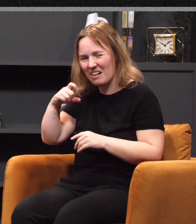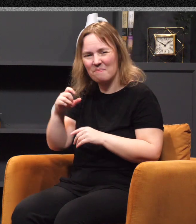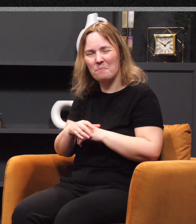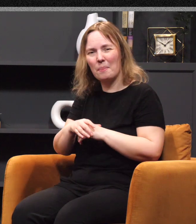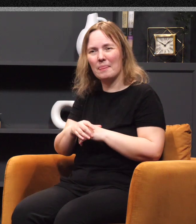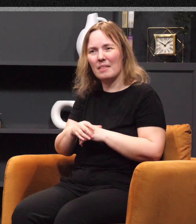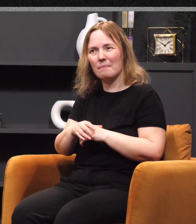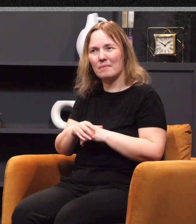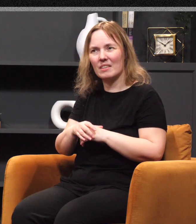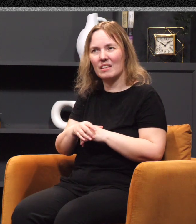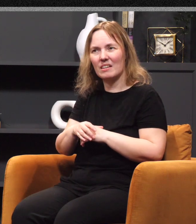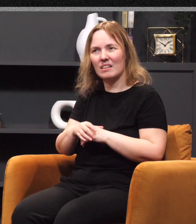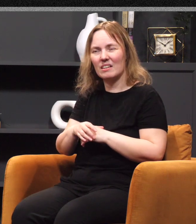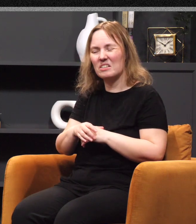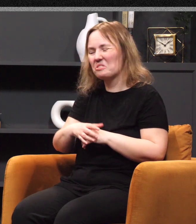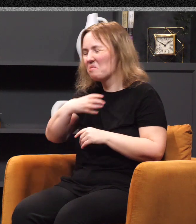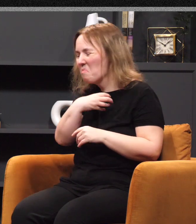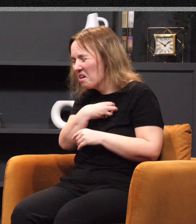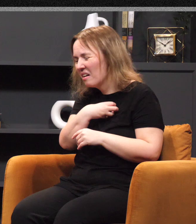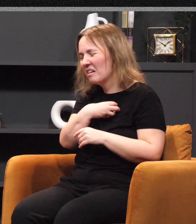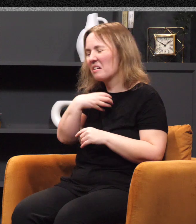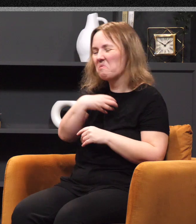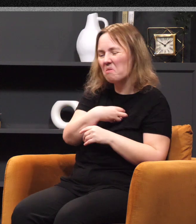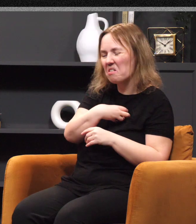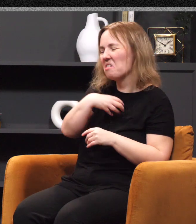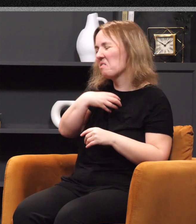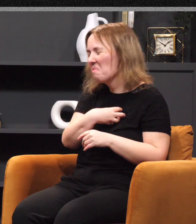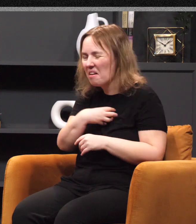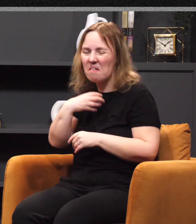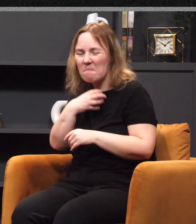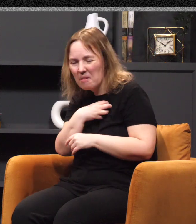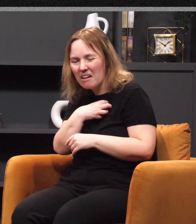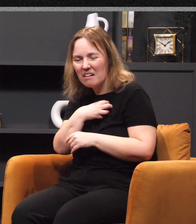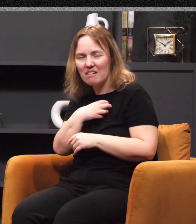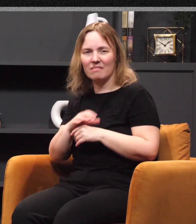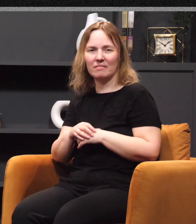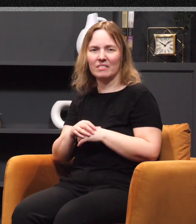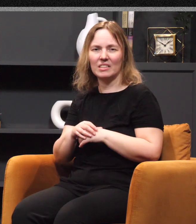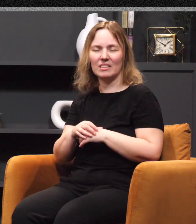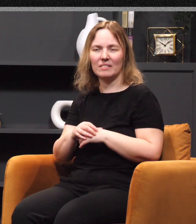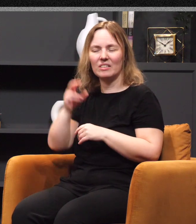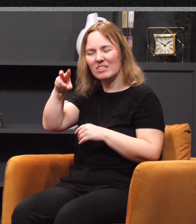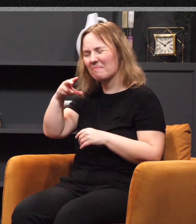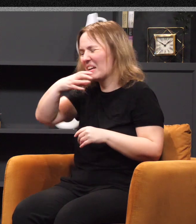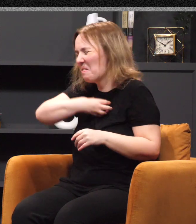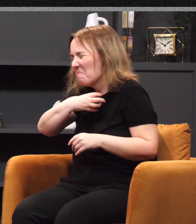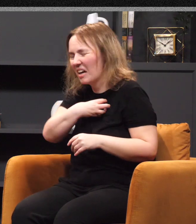do if we're not careful? We grumble and we complain. And you see, our grumbling and